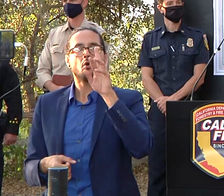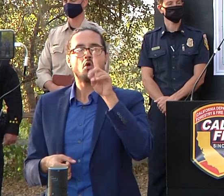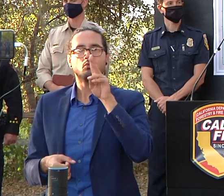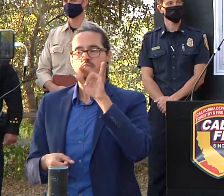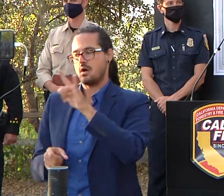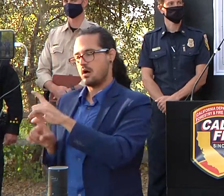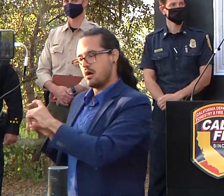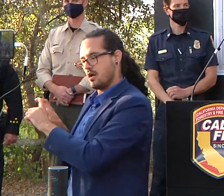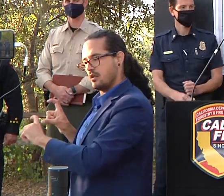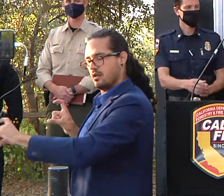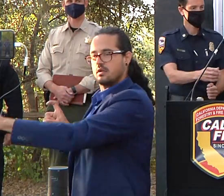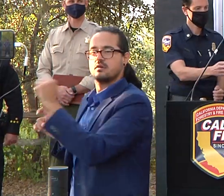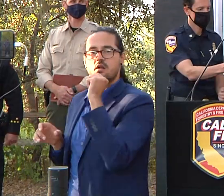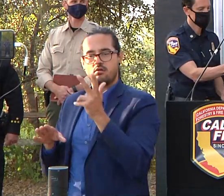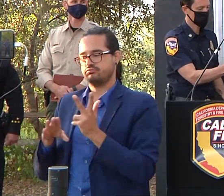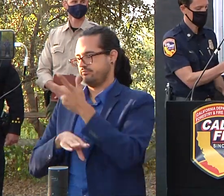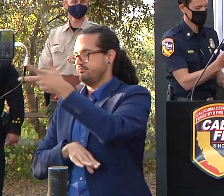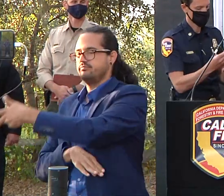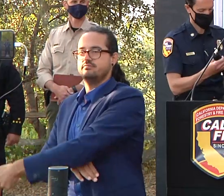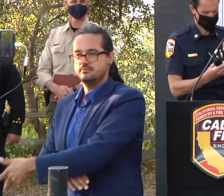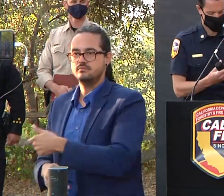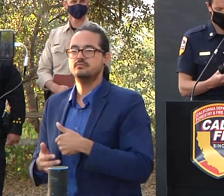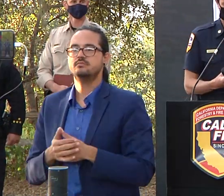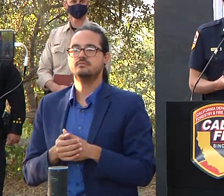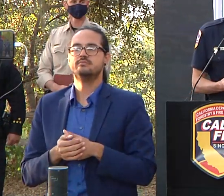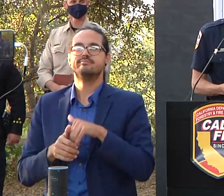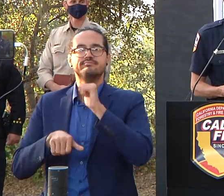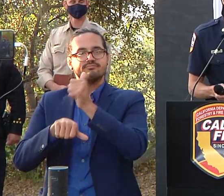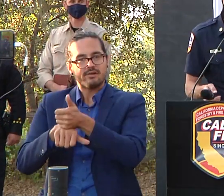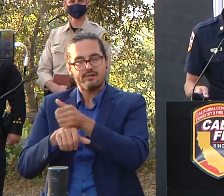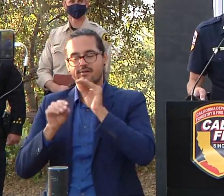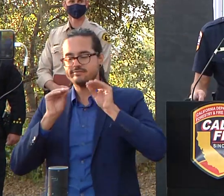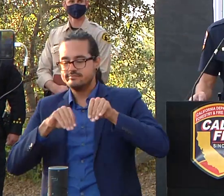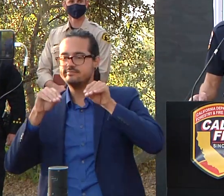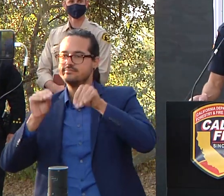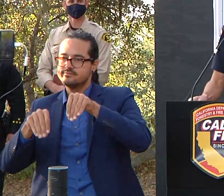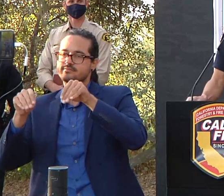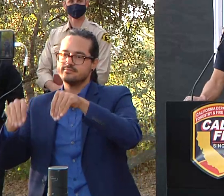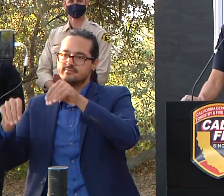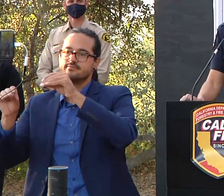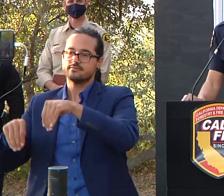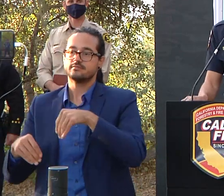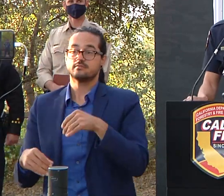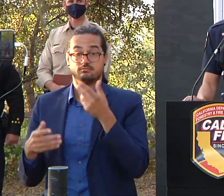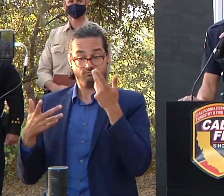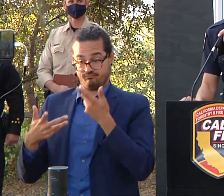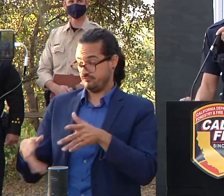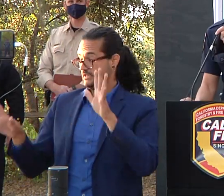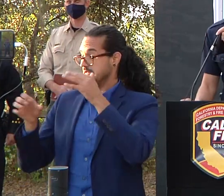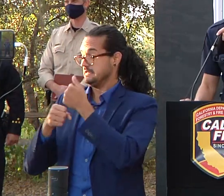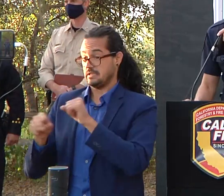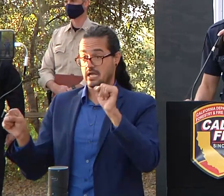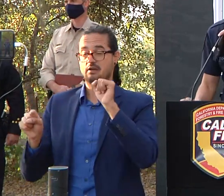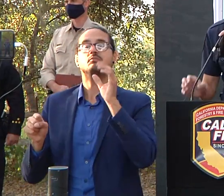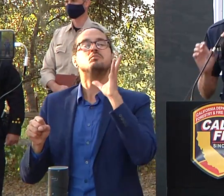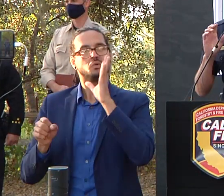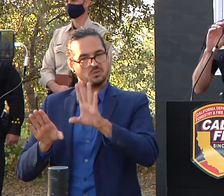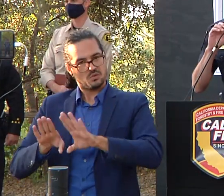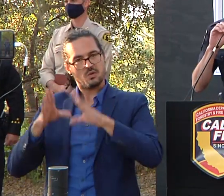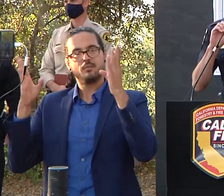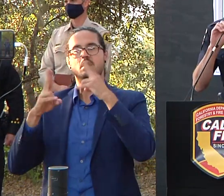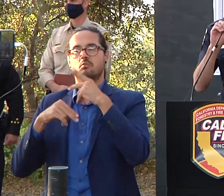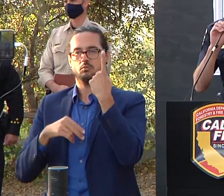roadways thank you and our final speaker this evening